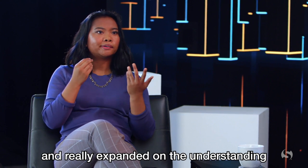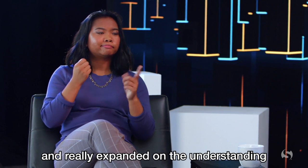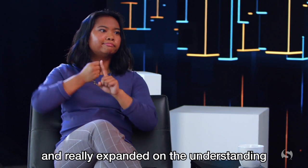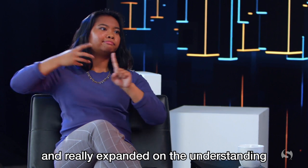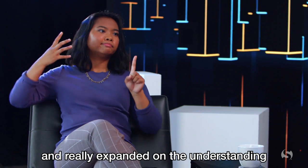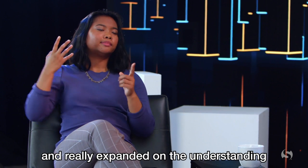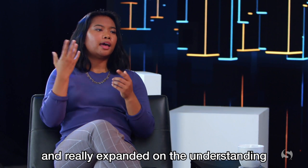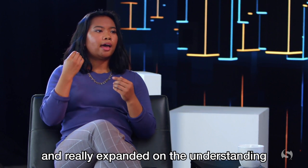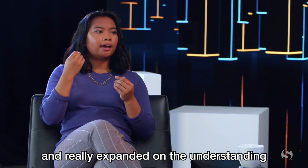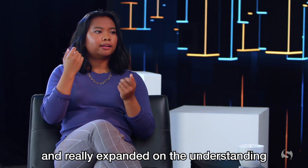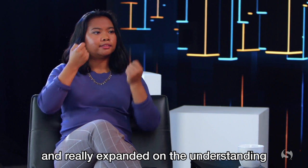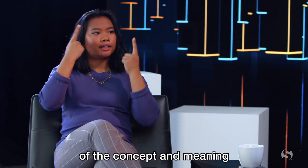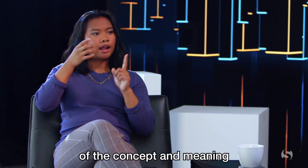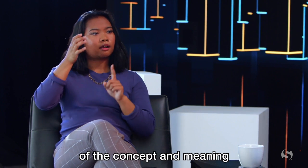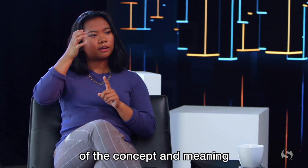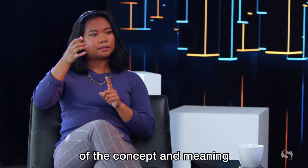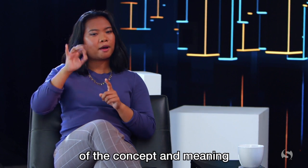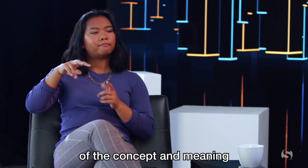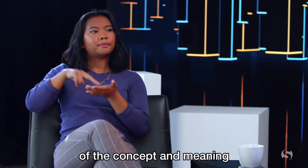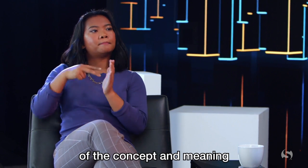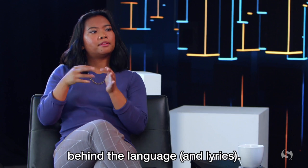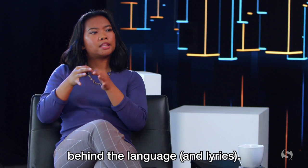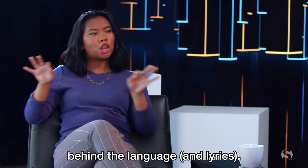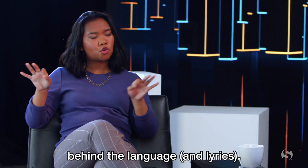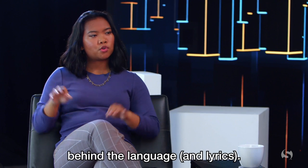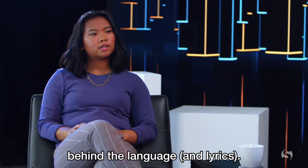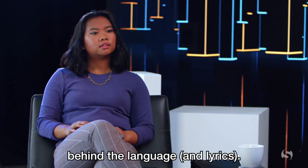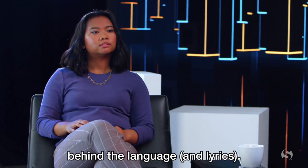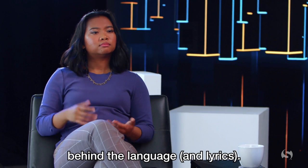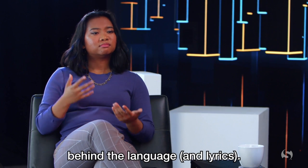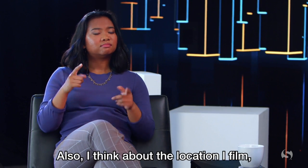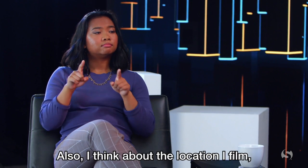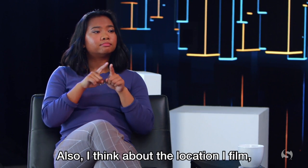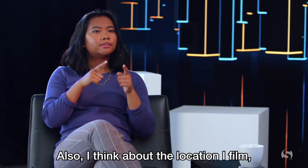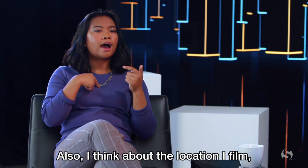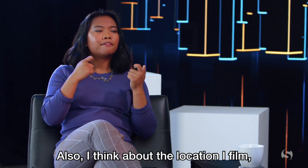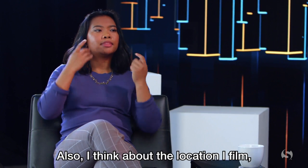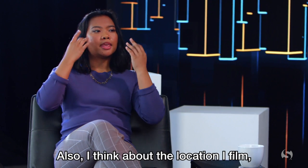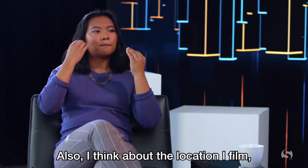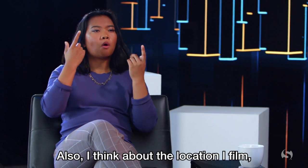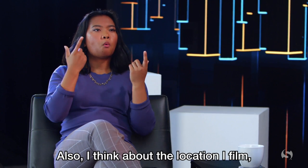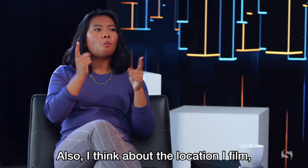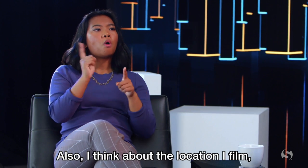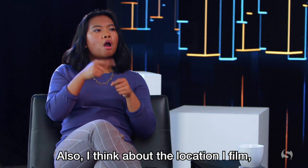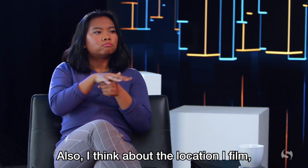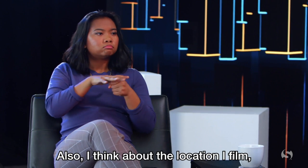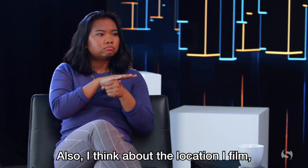so on, and really expanded on the understanding of the concept and meaning behind the language, and lyrics. Also, I think about the